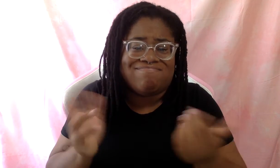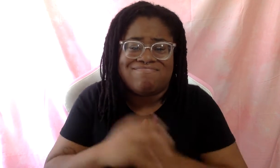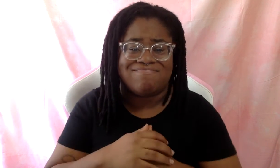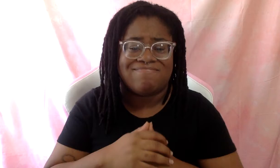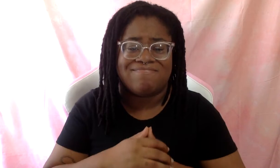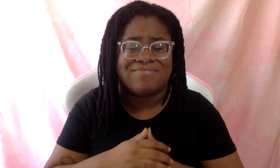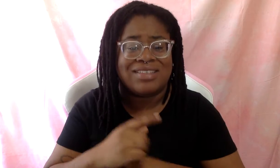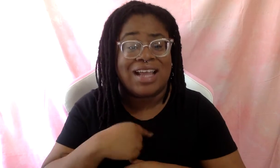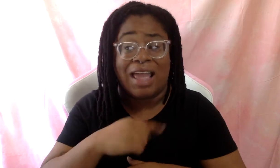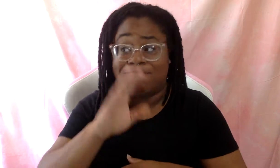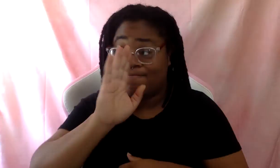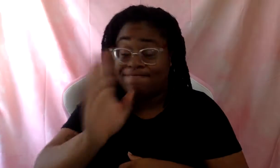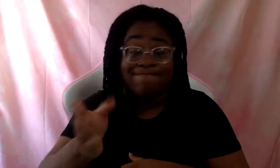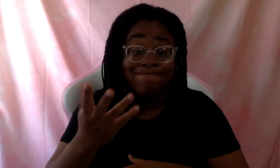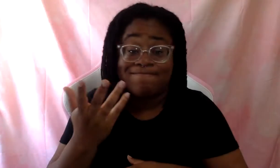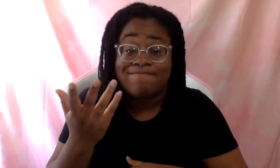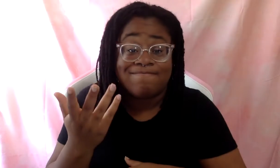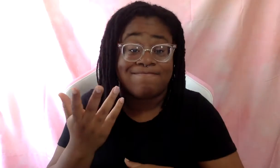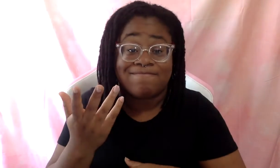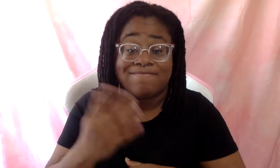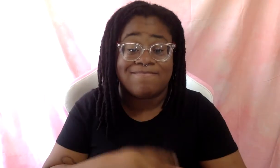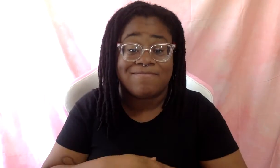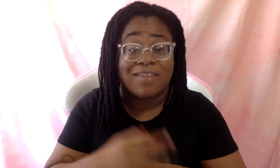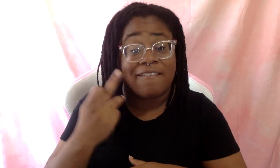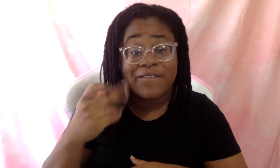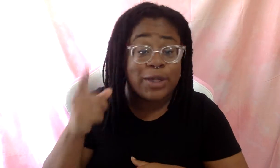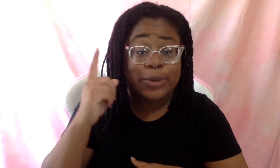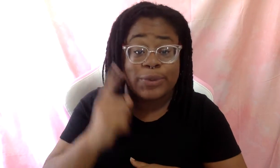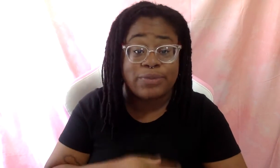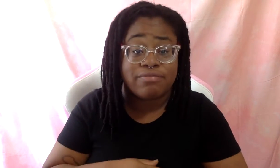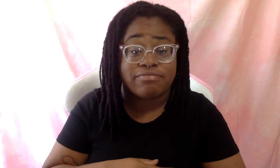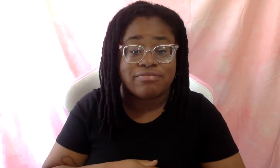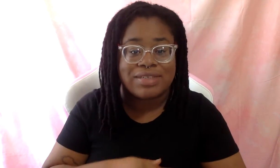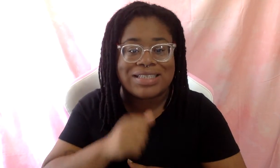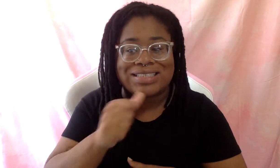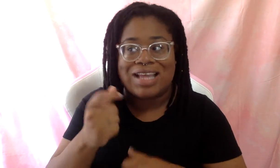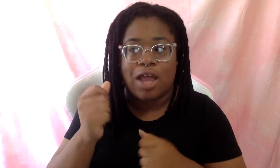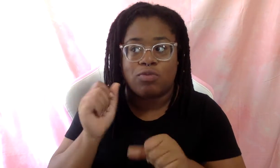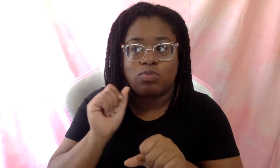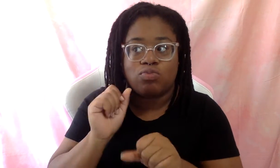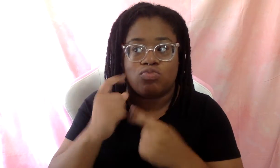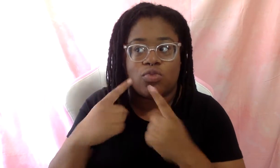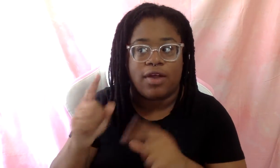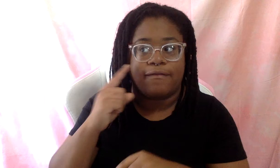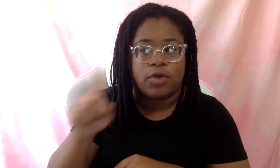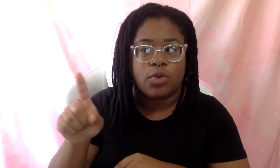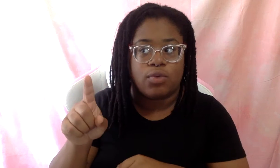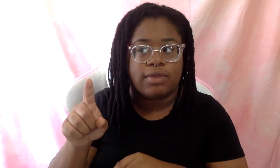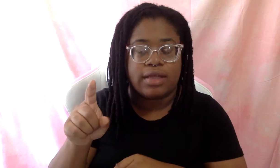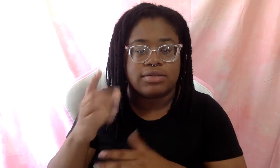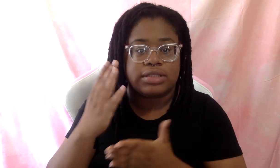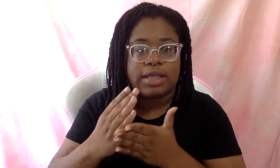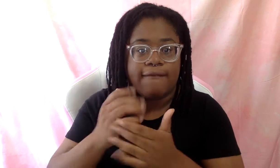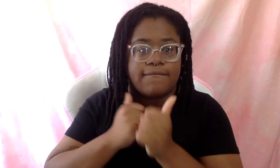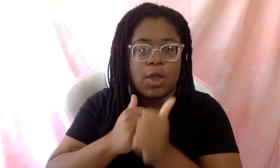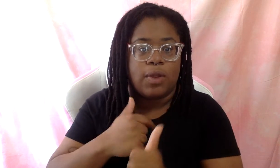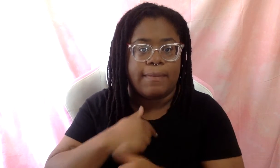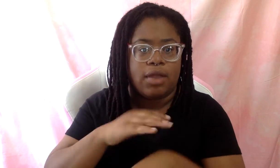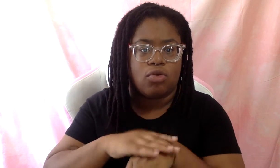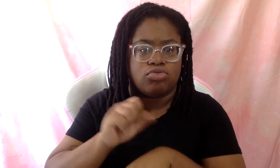I'm very direct. Like I said, fuck you. It's not working for you. I'm unfollow. I will say it's real